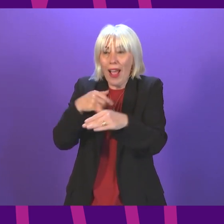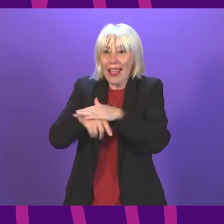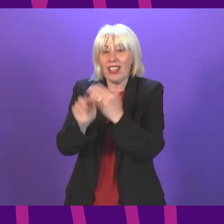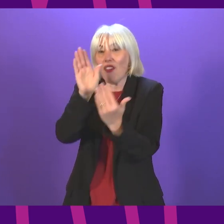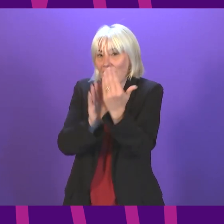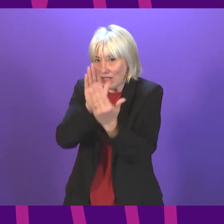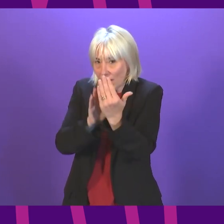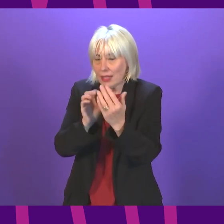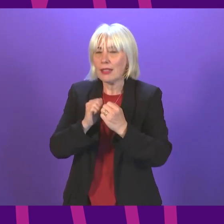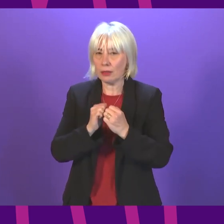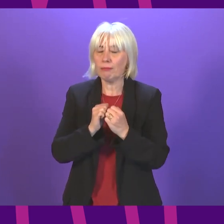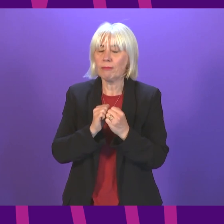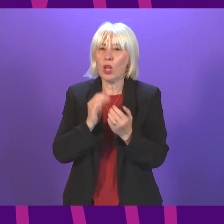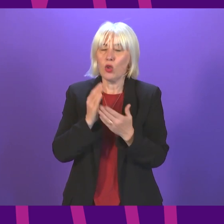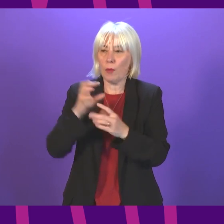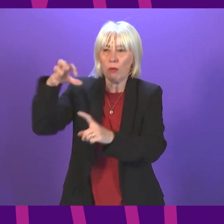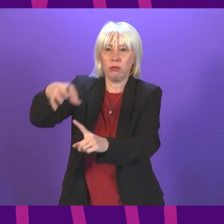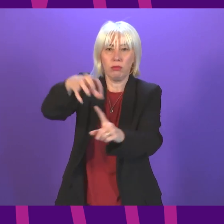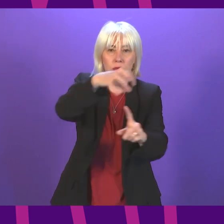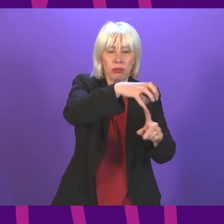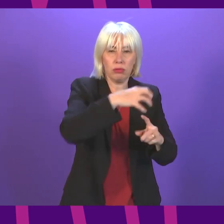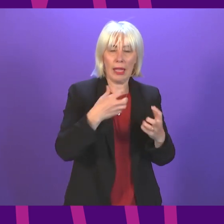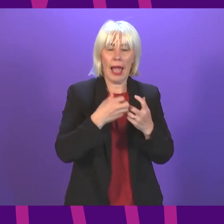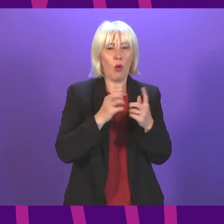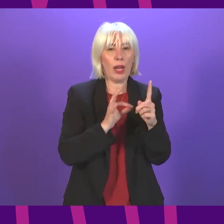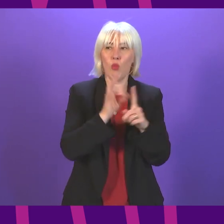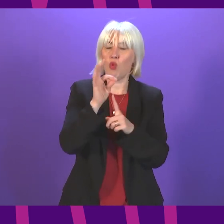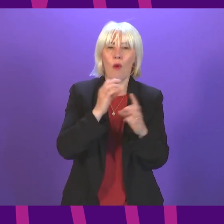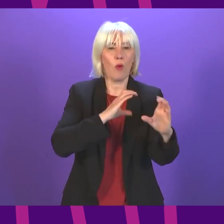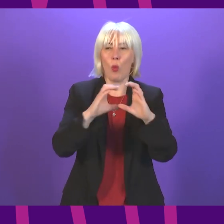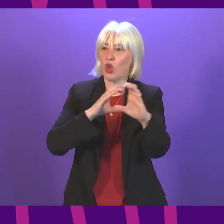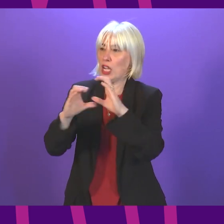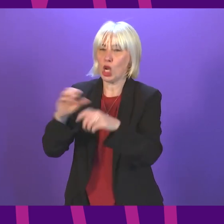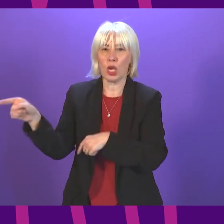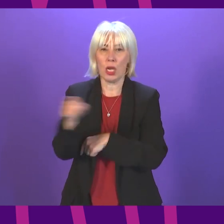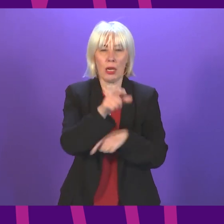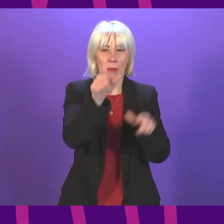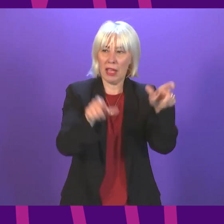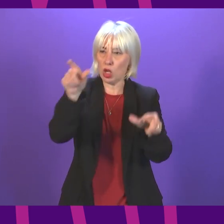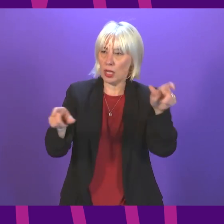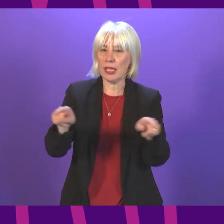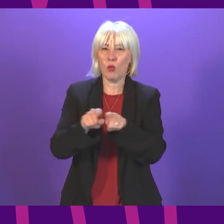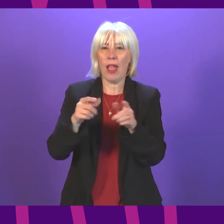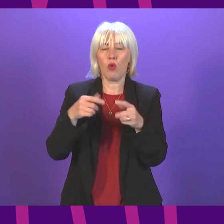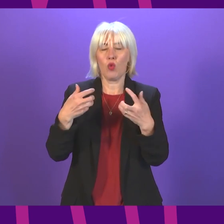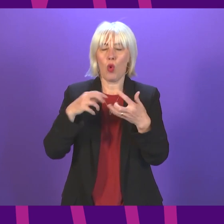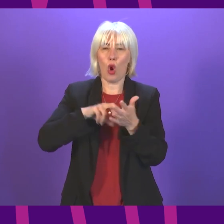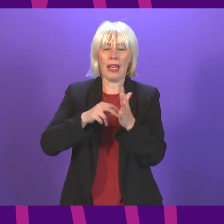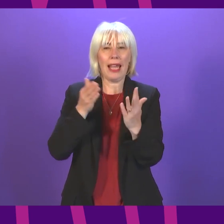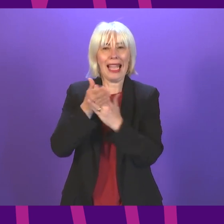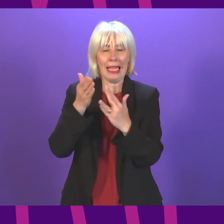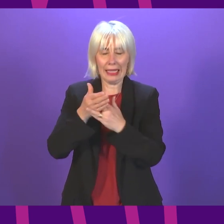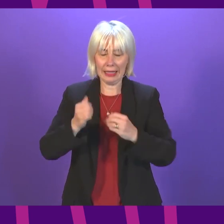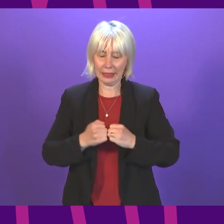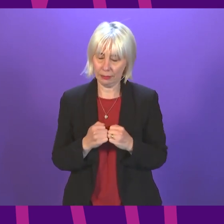contains resources for practices to help improve their communication with patients patients, as well as access arrangements. Sue